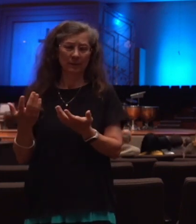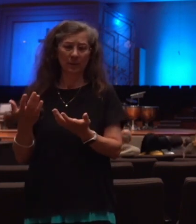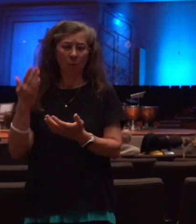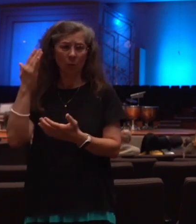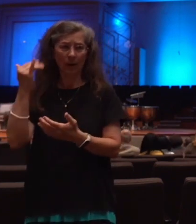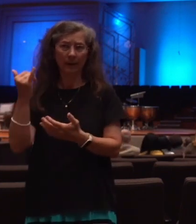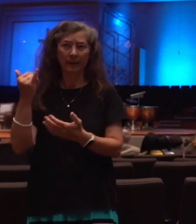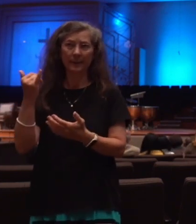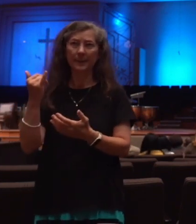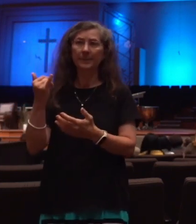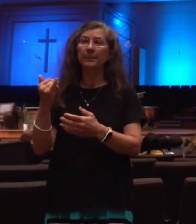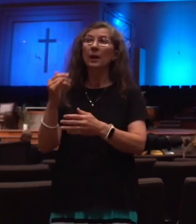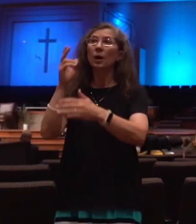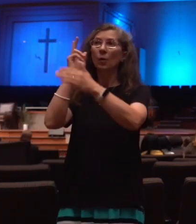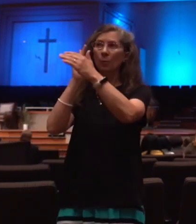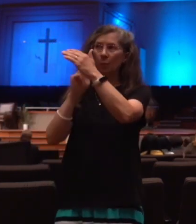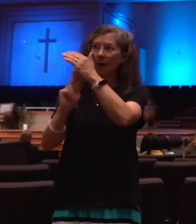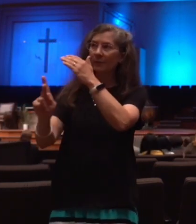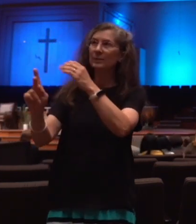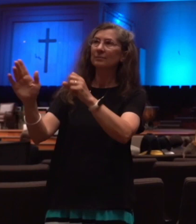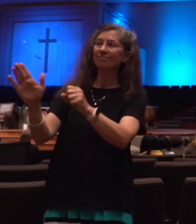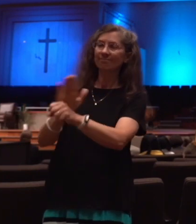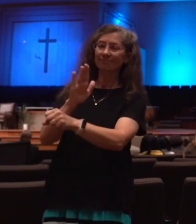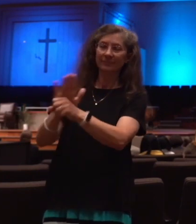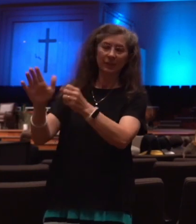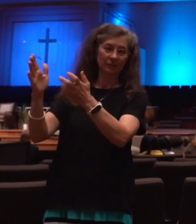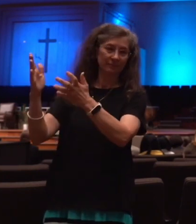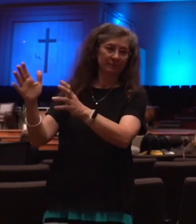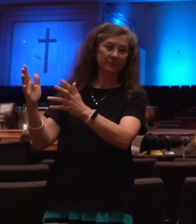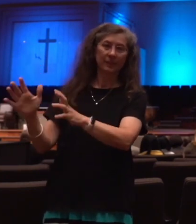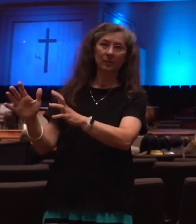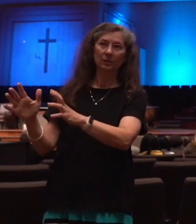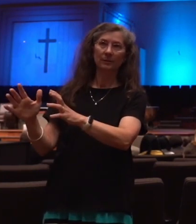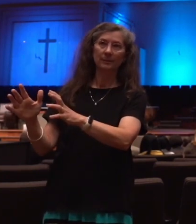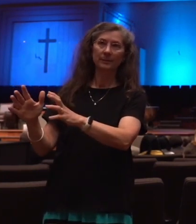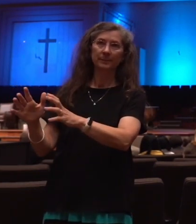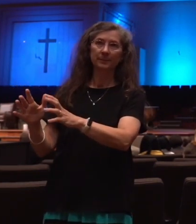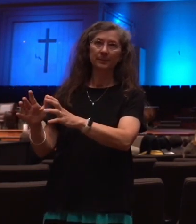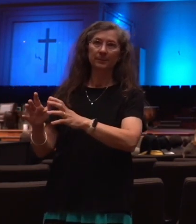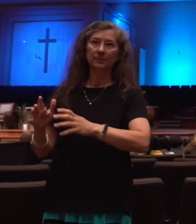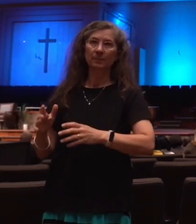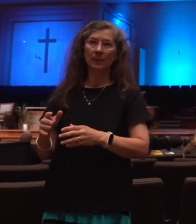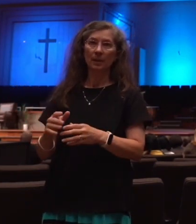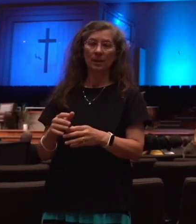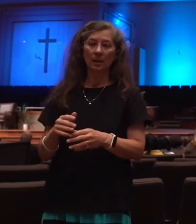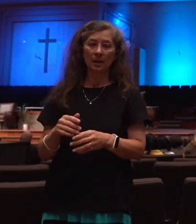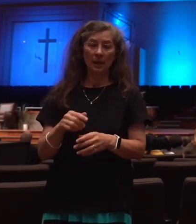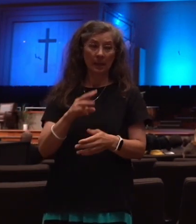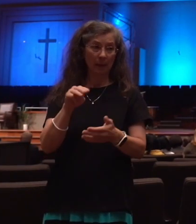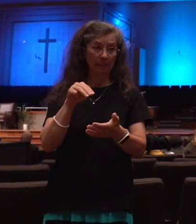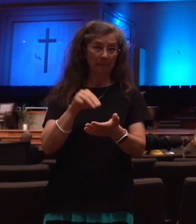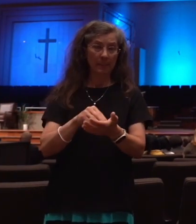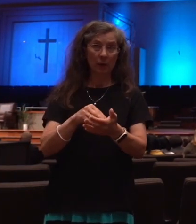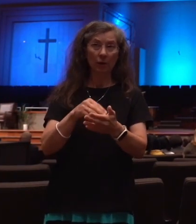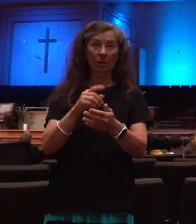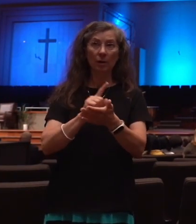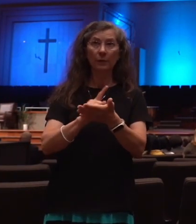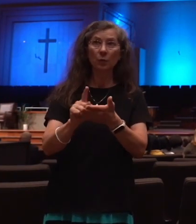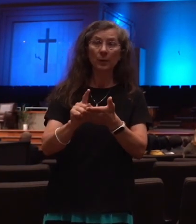prophecy in Daniel 9, 27, which we just read a moment ago, that in the midst of the week, the Antichrist will break